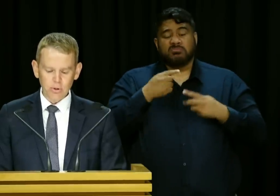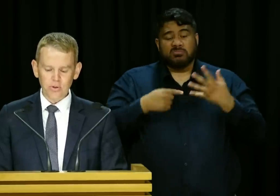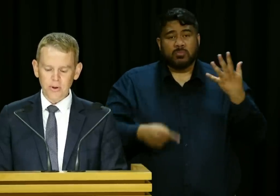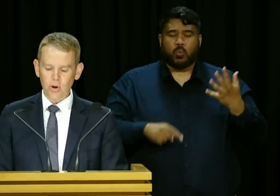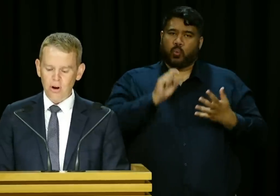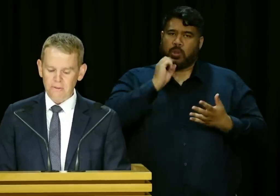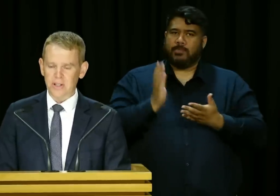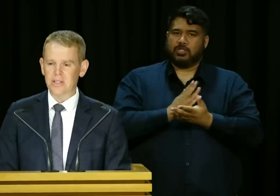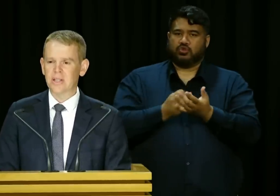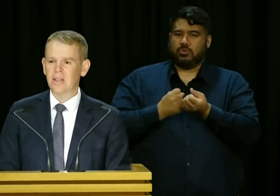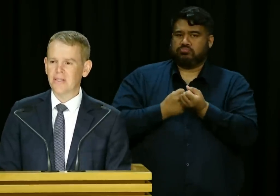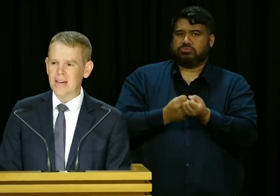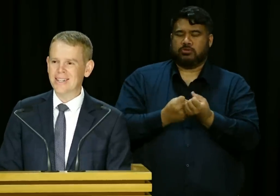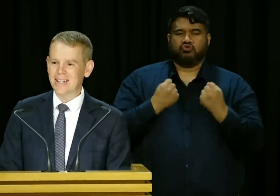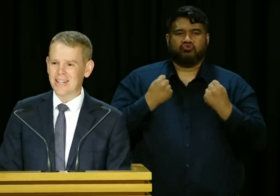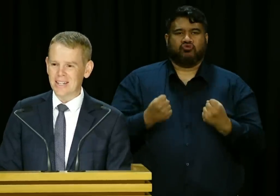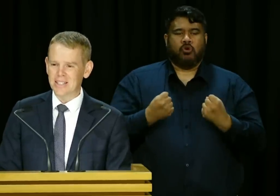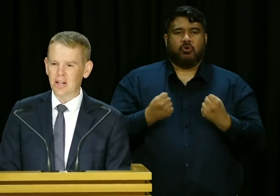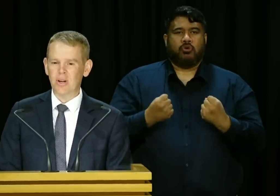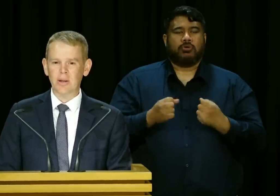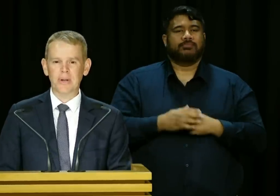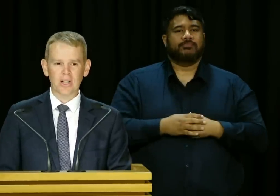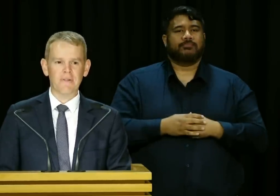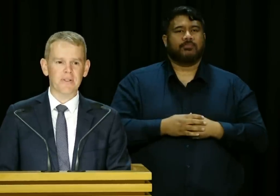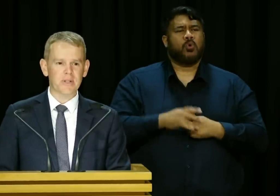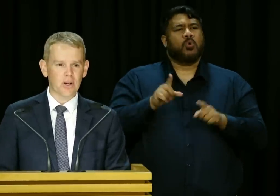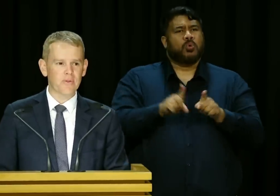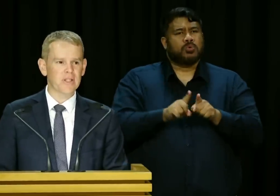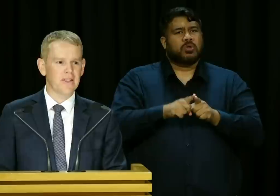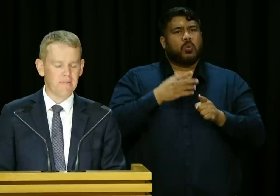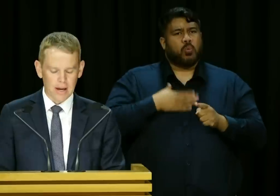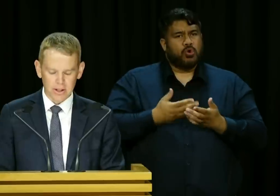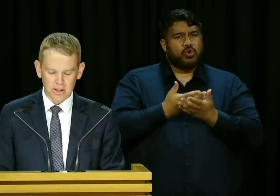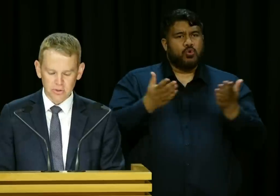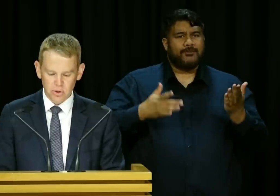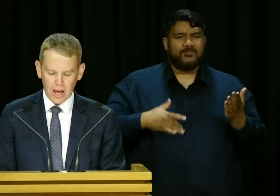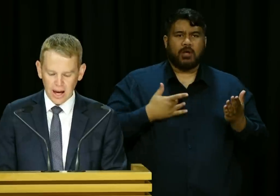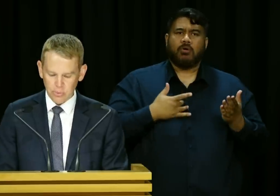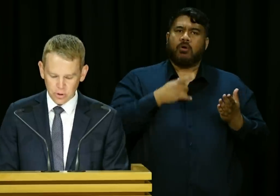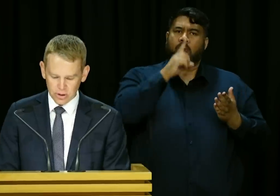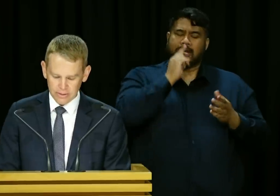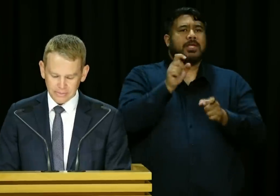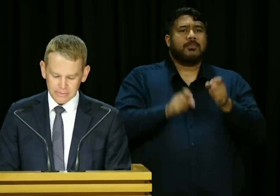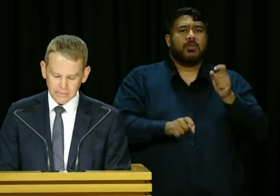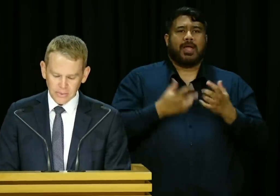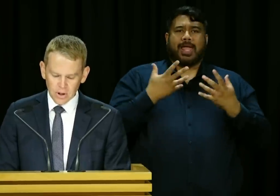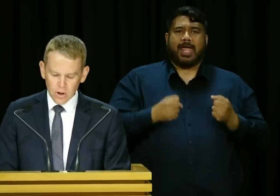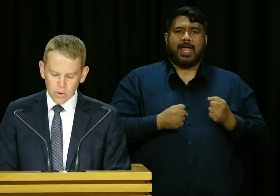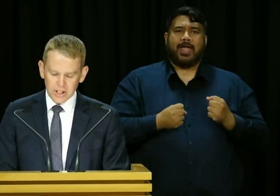People should feel confident that they can get ahead and create a better life for themselves and their families through their hard work.